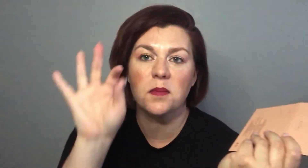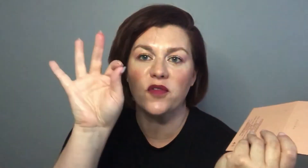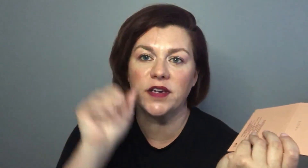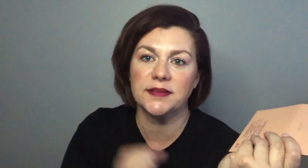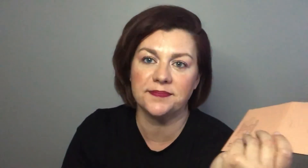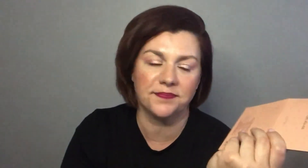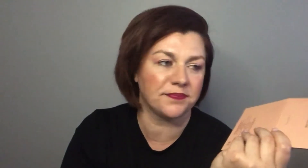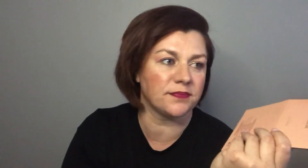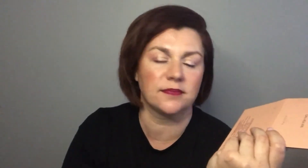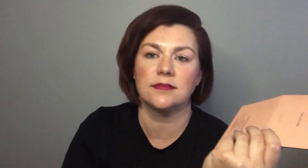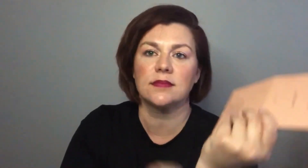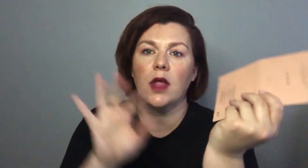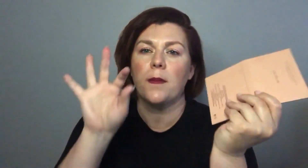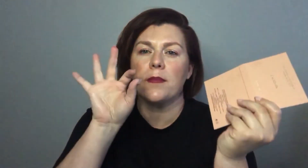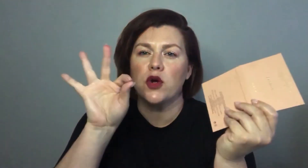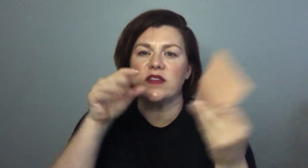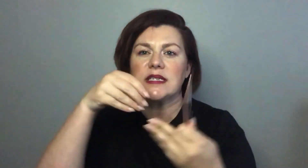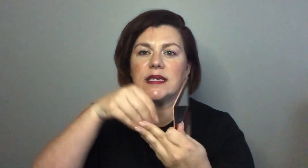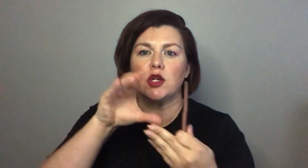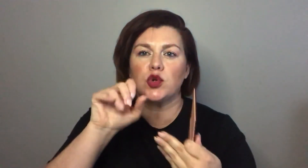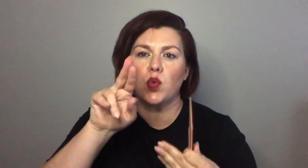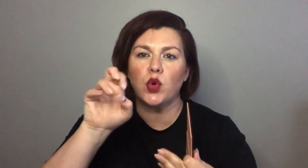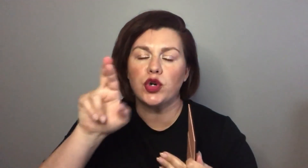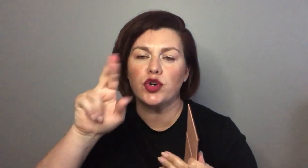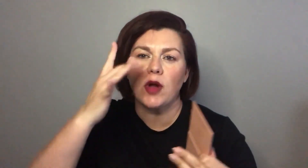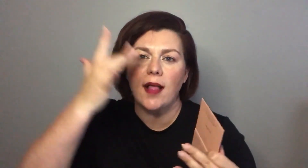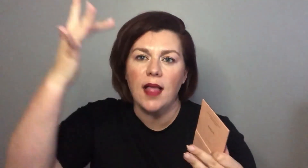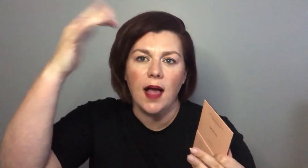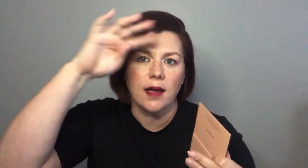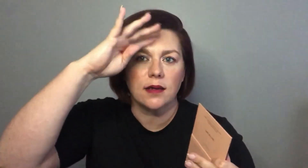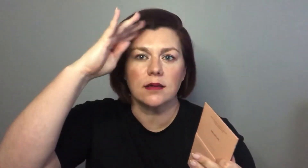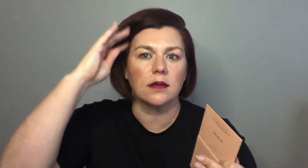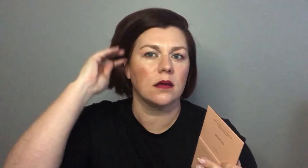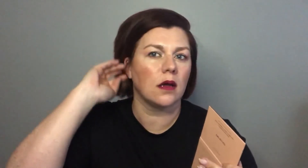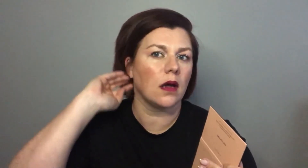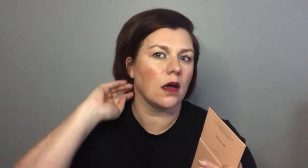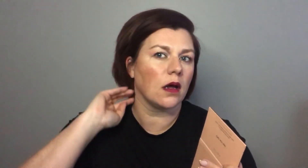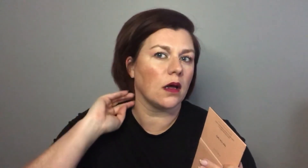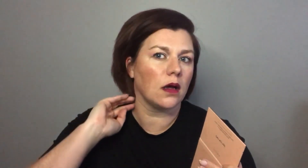it's perfect that is the perfect inner corner highlight